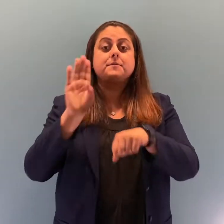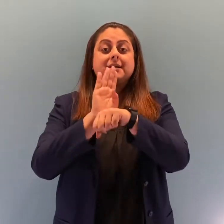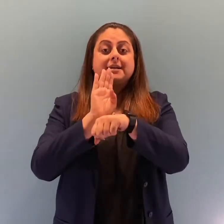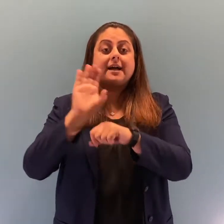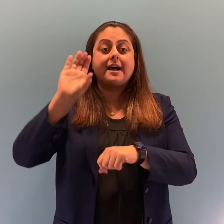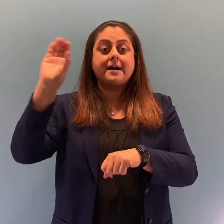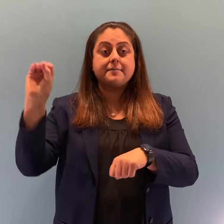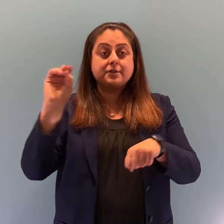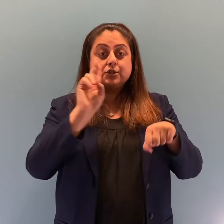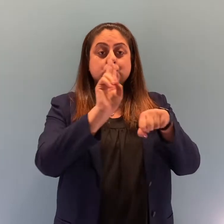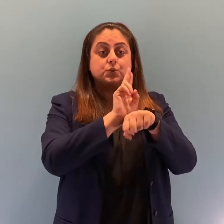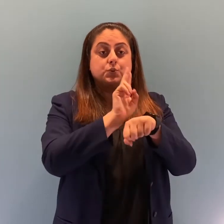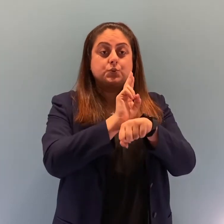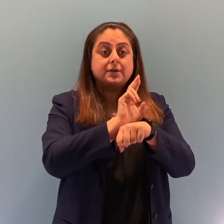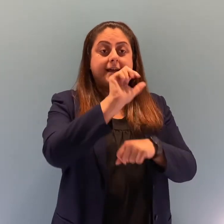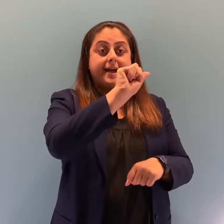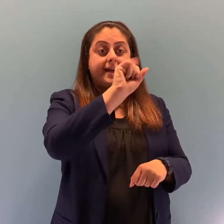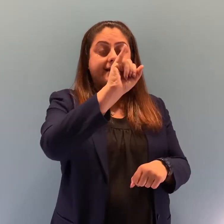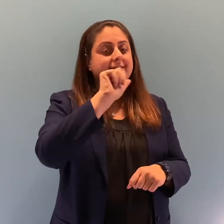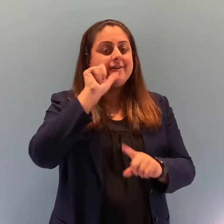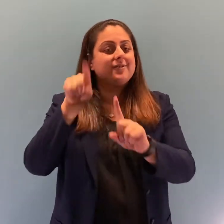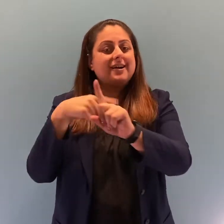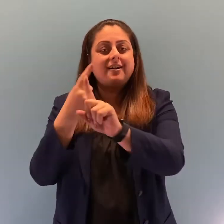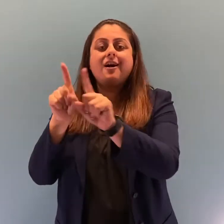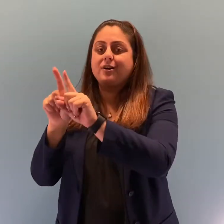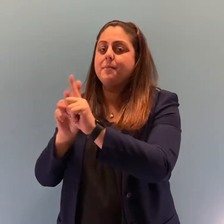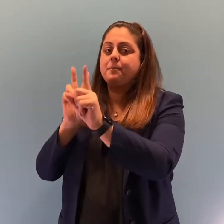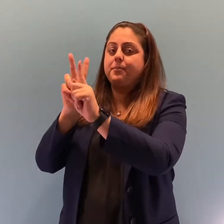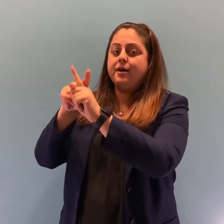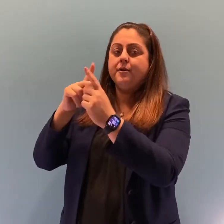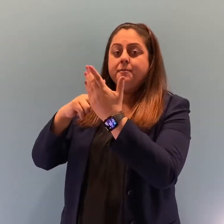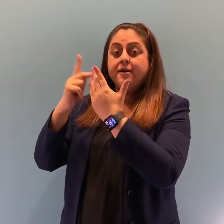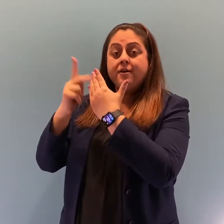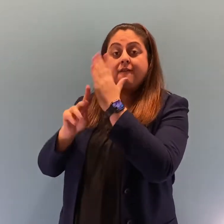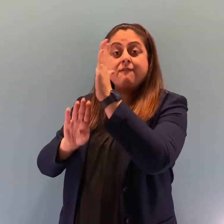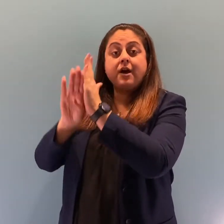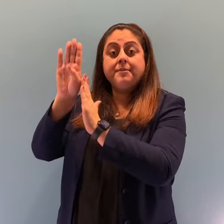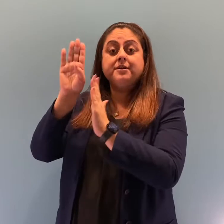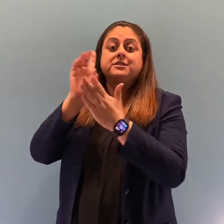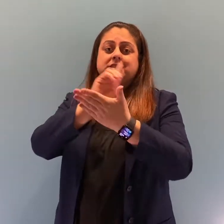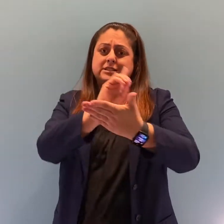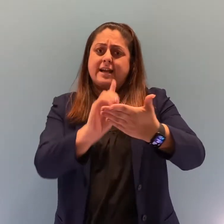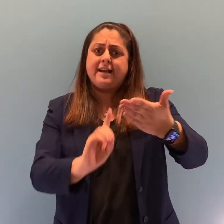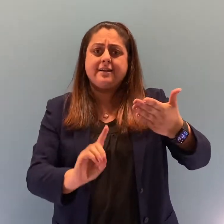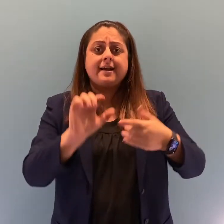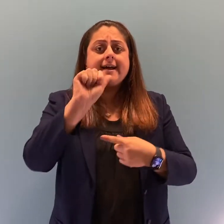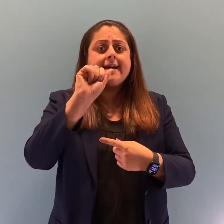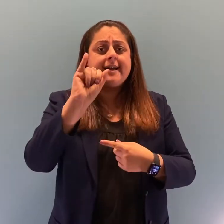The ADA applies to an employer's use of AI, and it applies even if the AI tools are designed or provided by